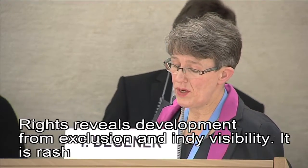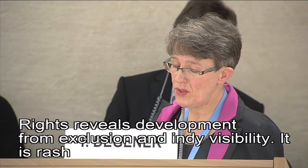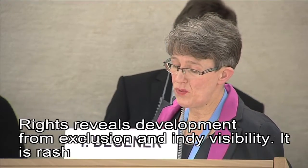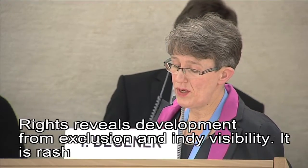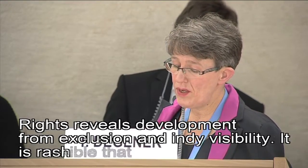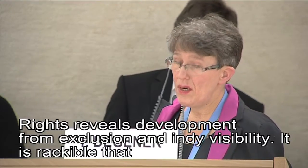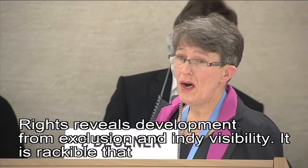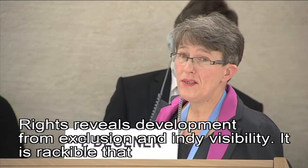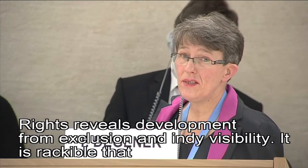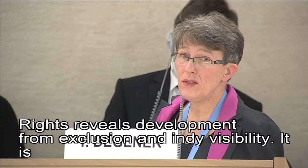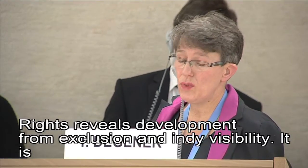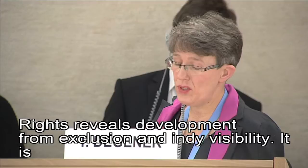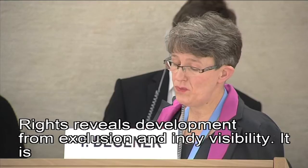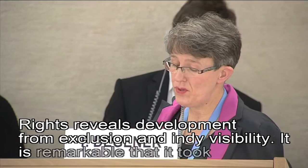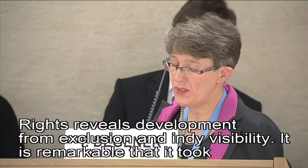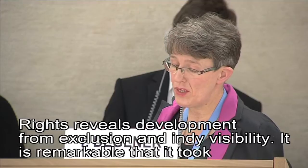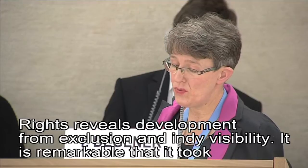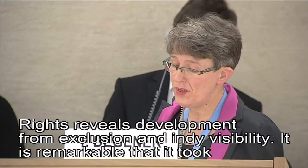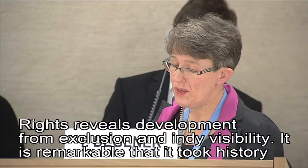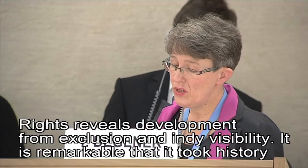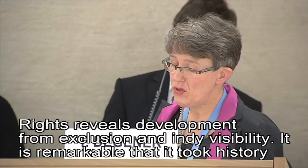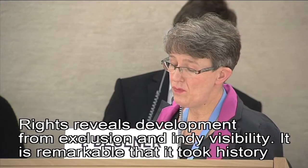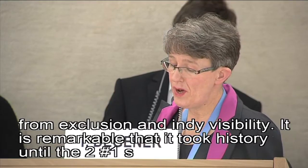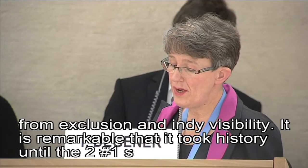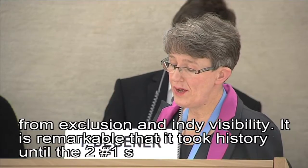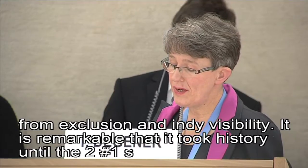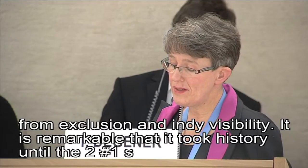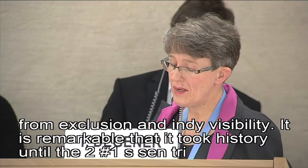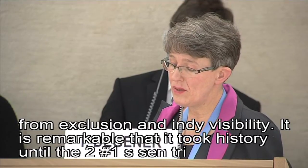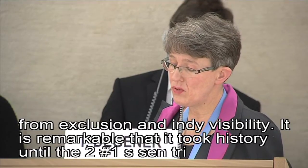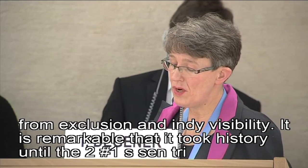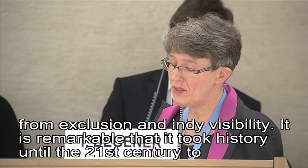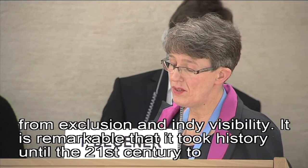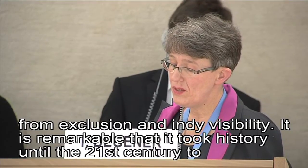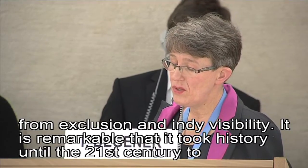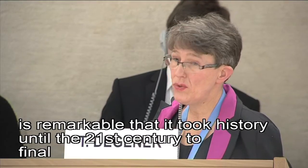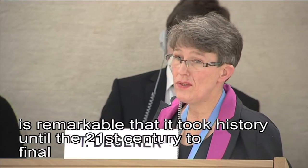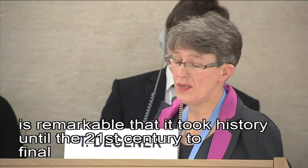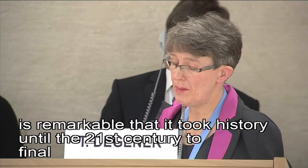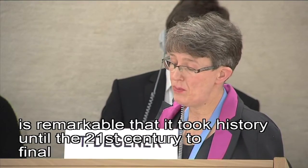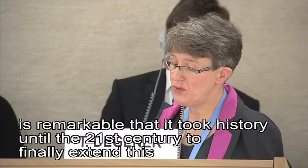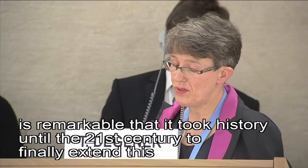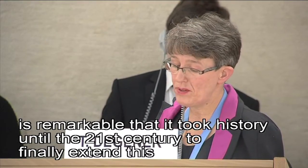took history until the 21st century to finally extend this right to disabled persons.